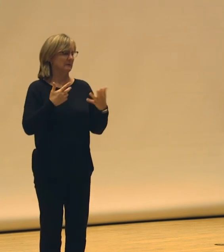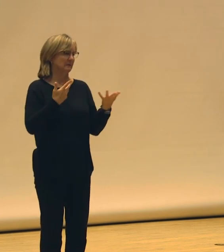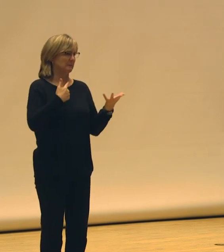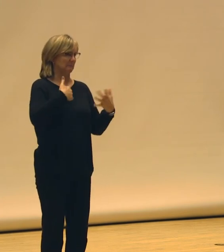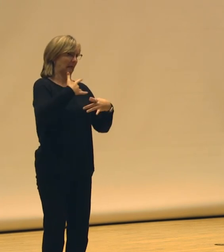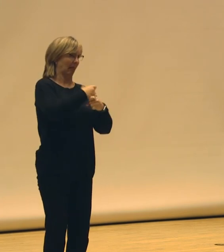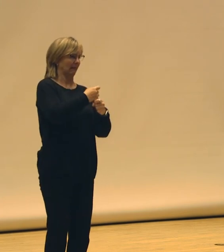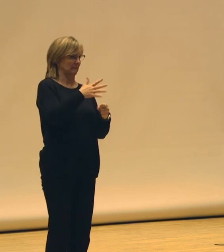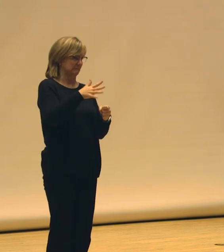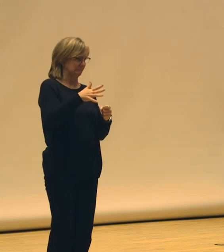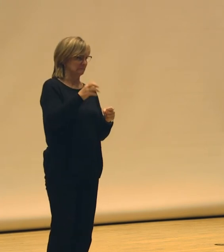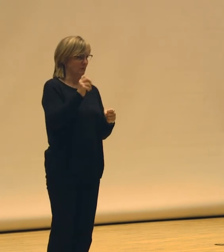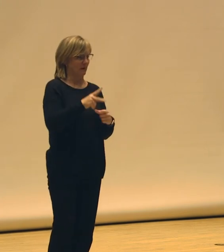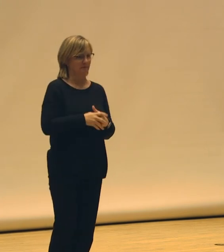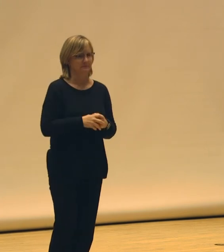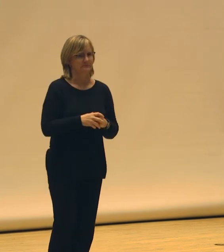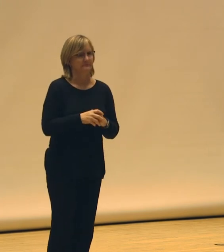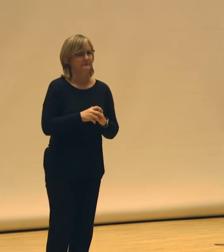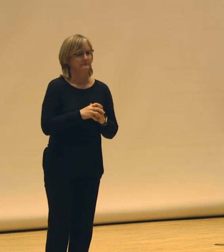paraphrase.